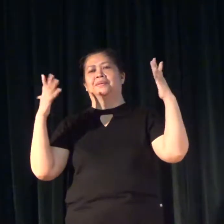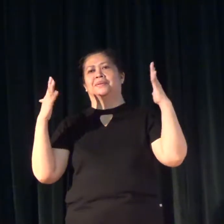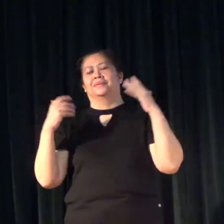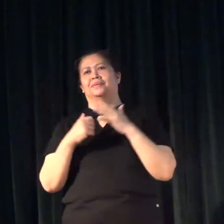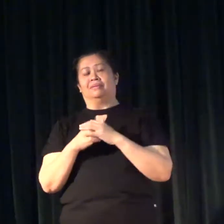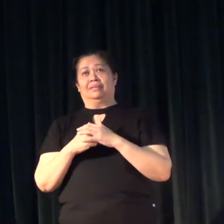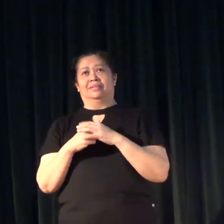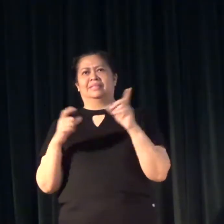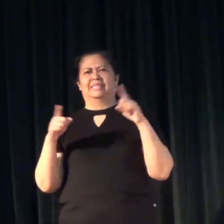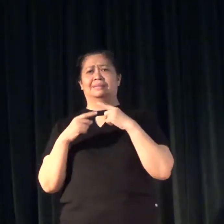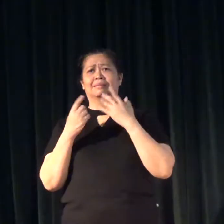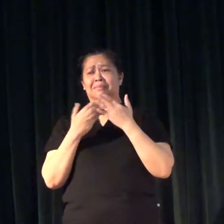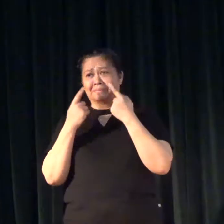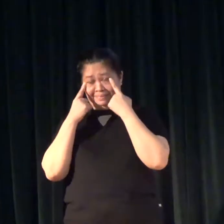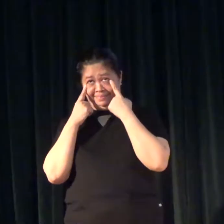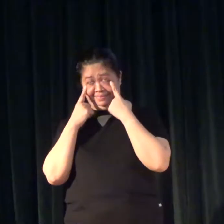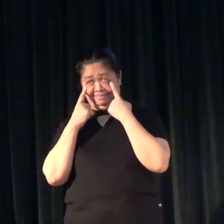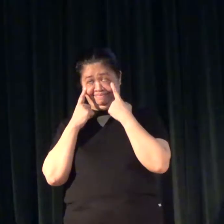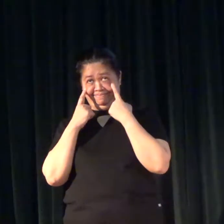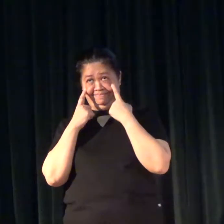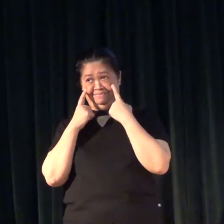Parang short of crying,